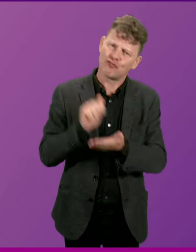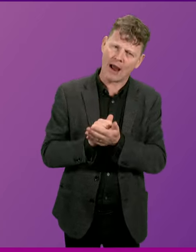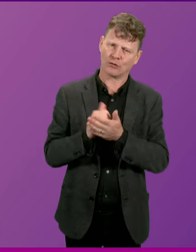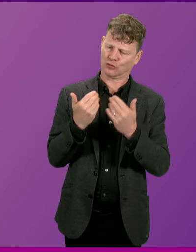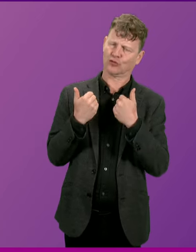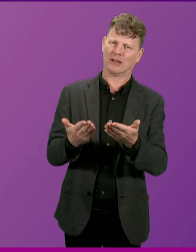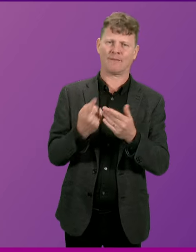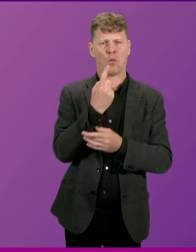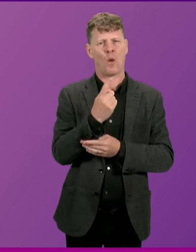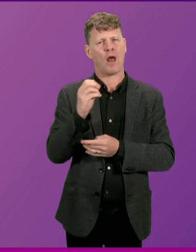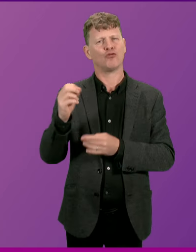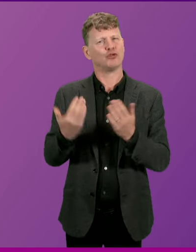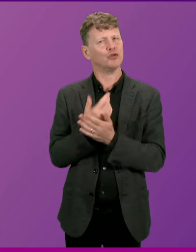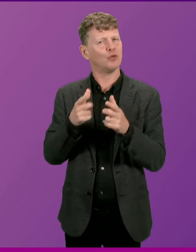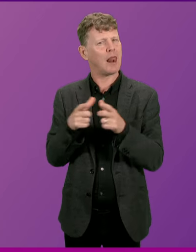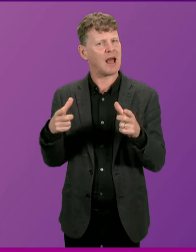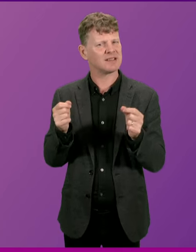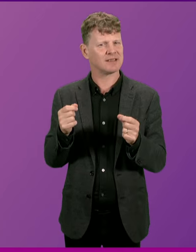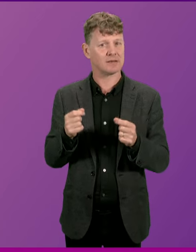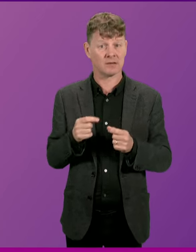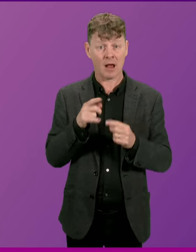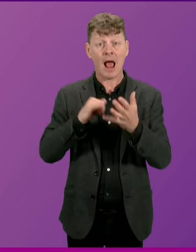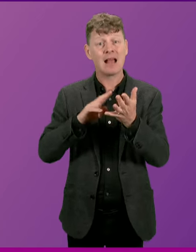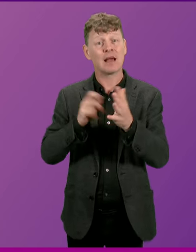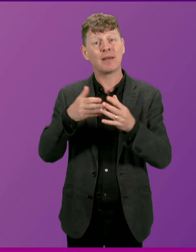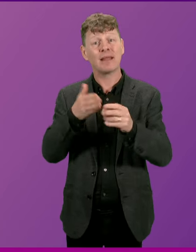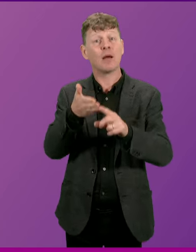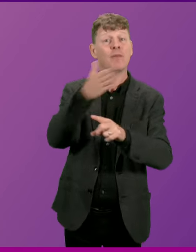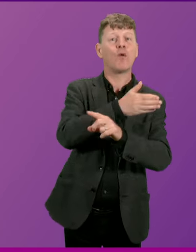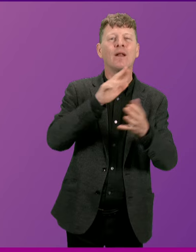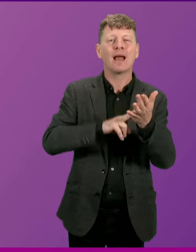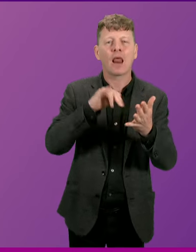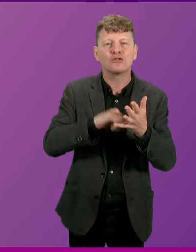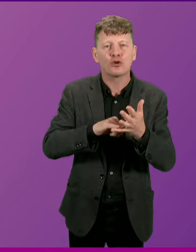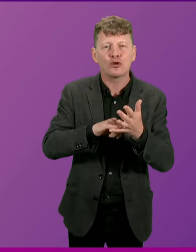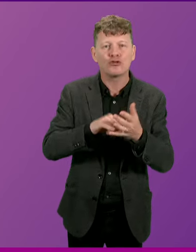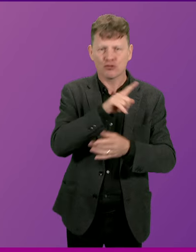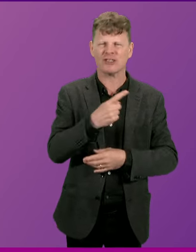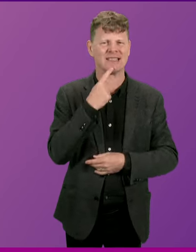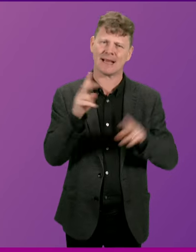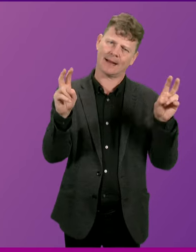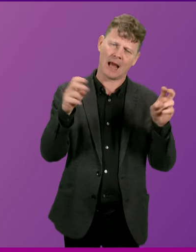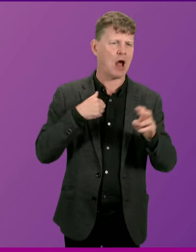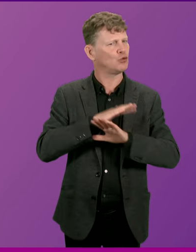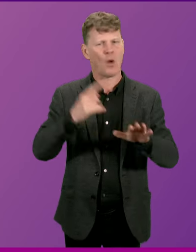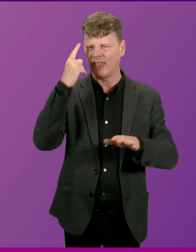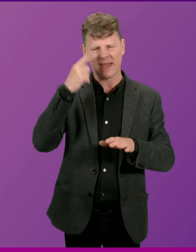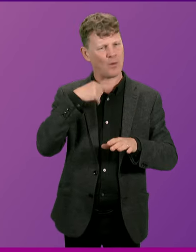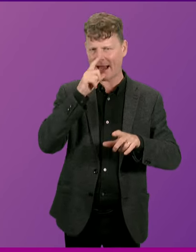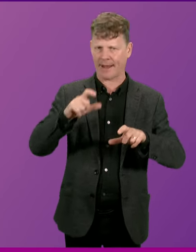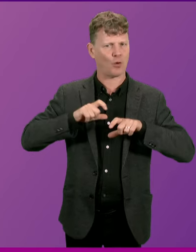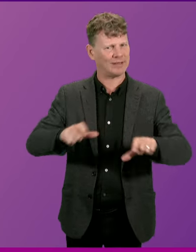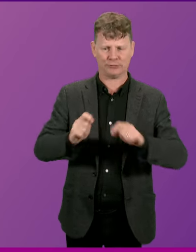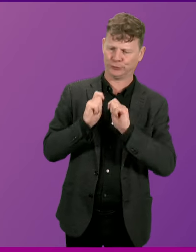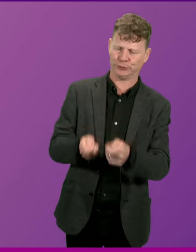grant 100 new licences. The SNP leader before that, Nicola Sturgeon, says, I don't think we can continue to give the go-ahead to new